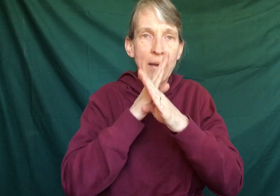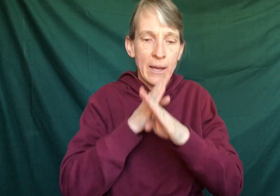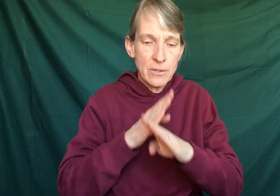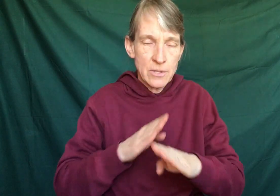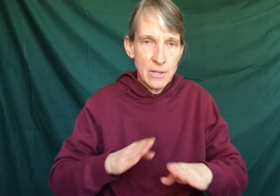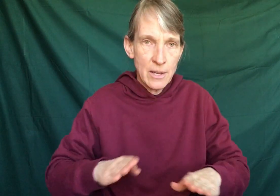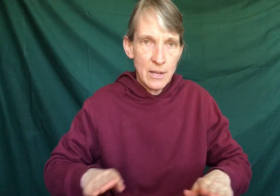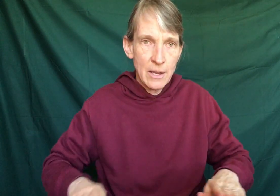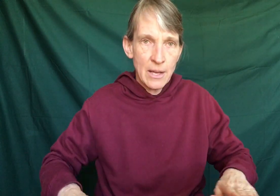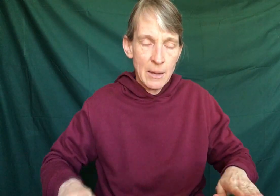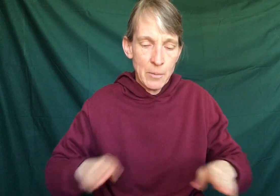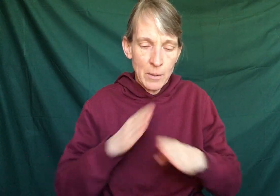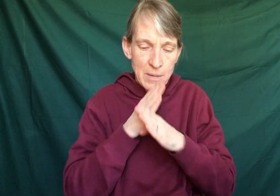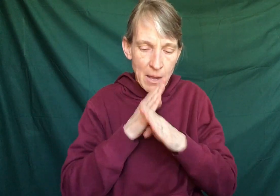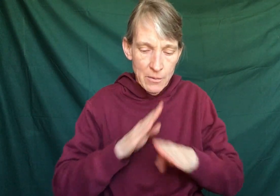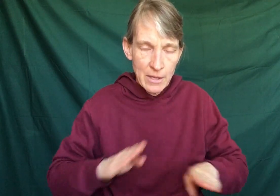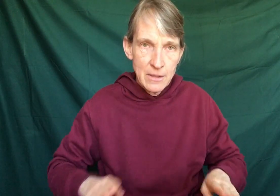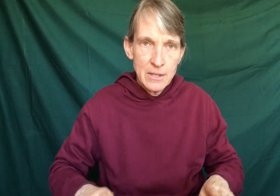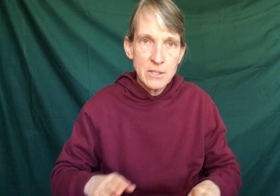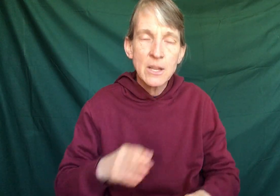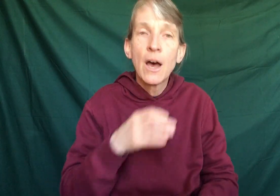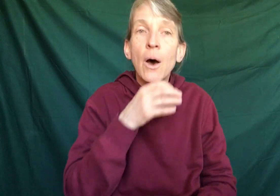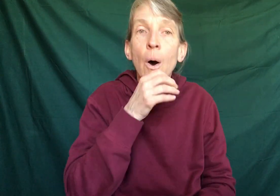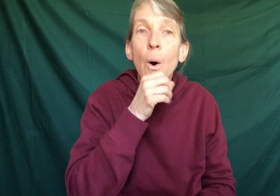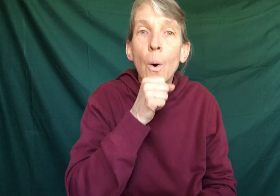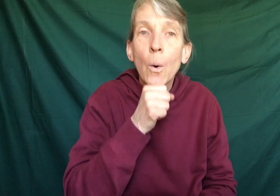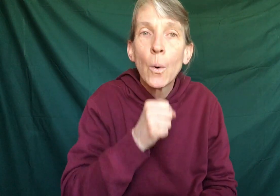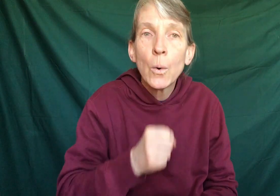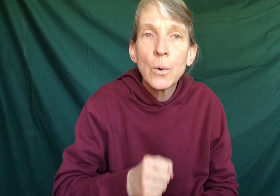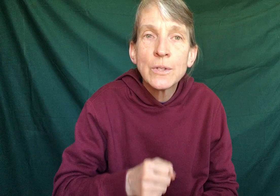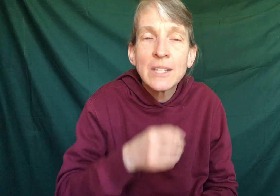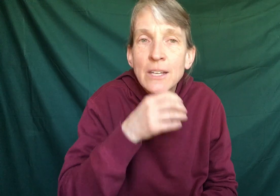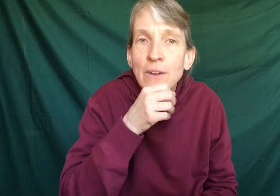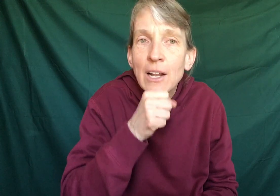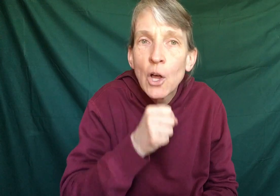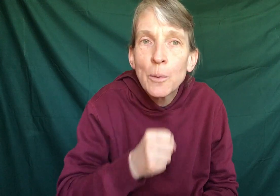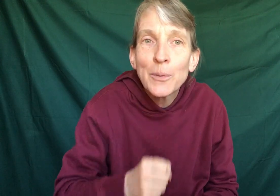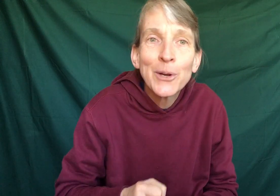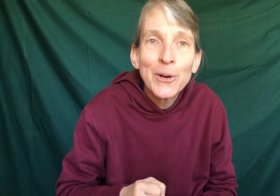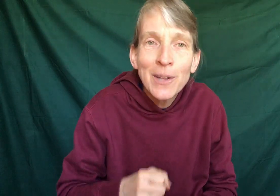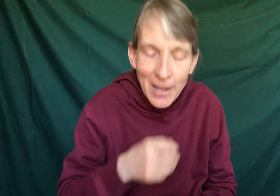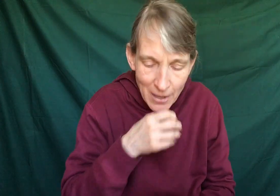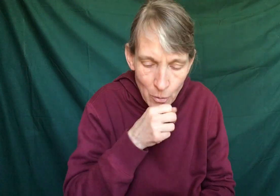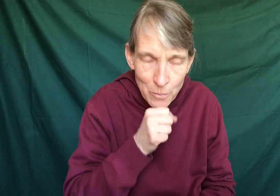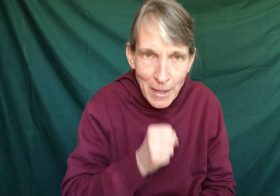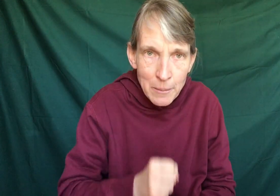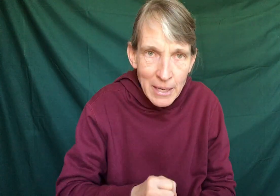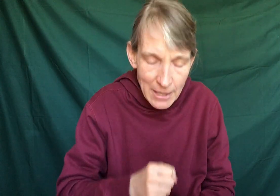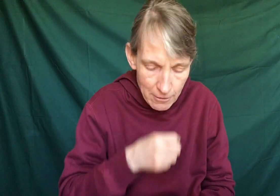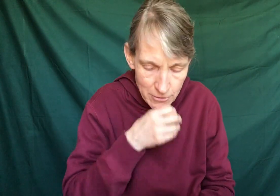hands, and bring them down like this. Old is like you've got a long beard, like an old man might have.